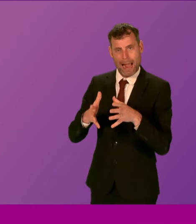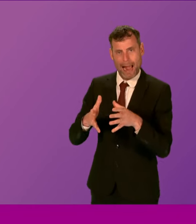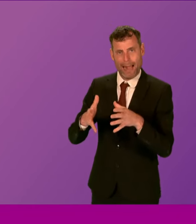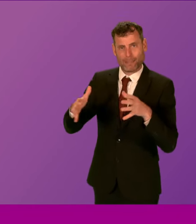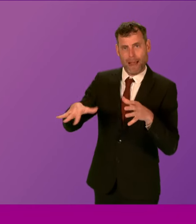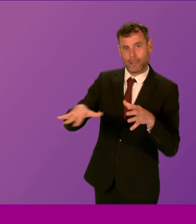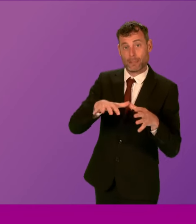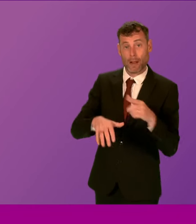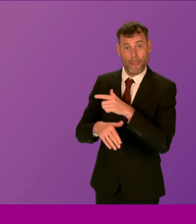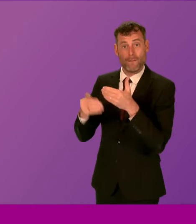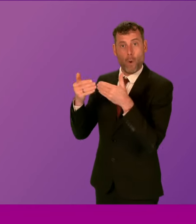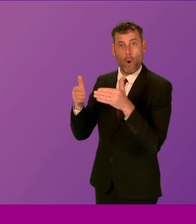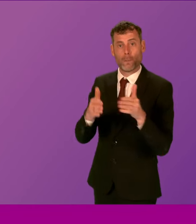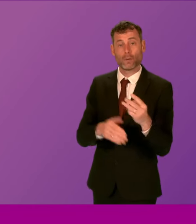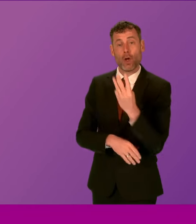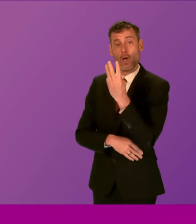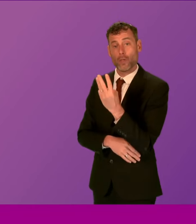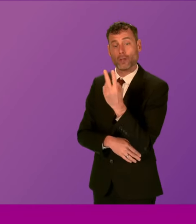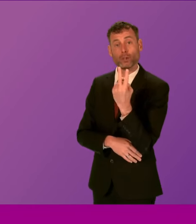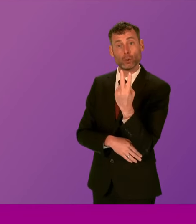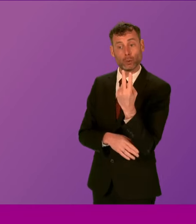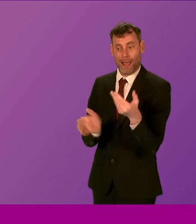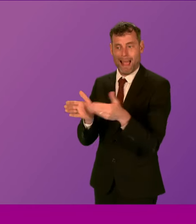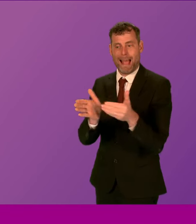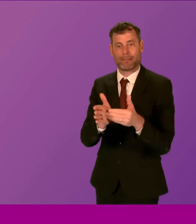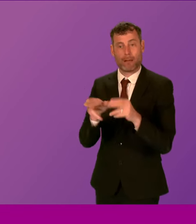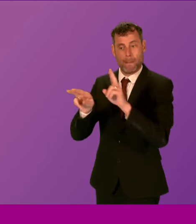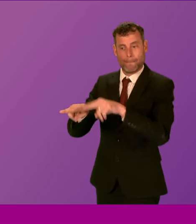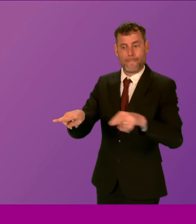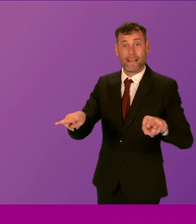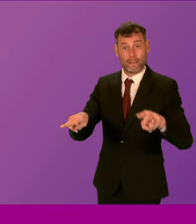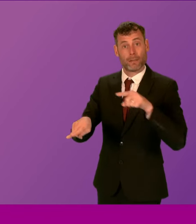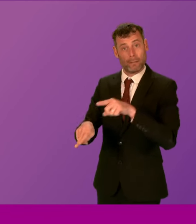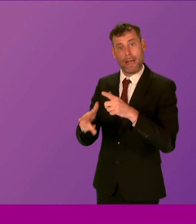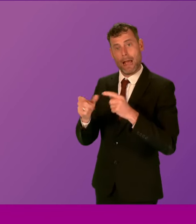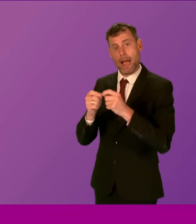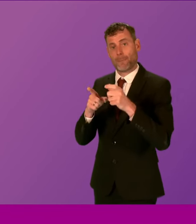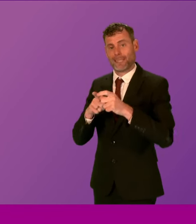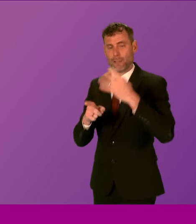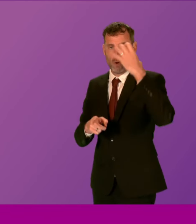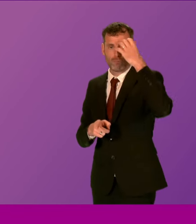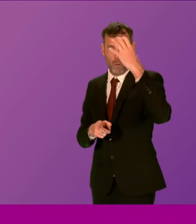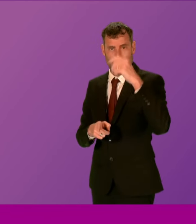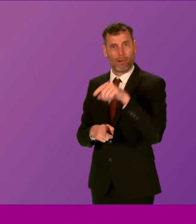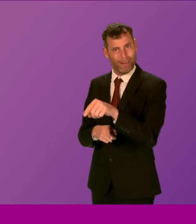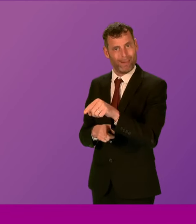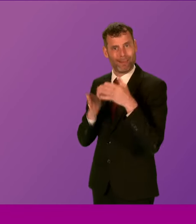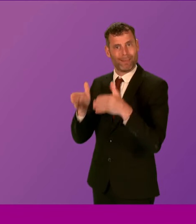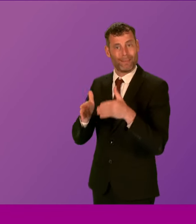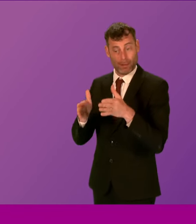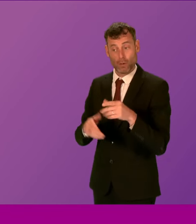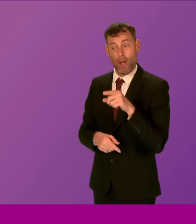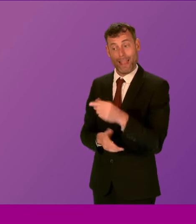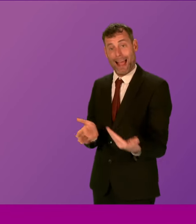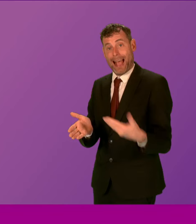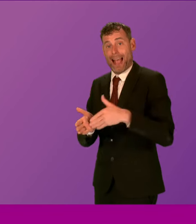opened 32 new acute beds at the Aberdeen Royal Infirmary. So, therefore, increasing the capacity that will help with